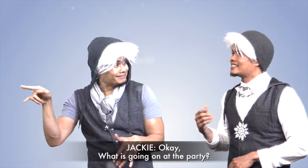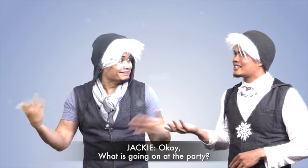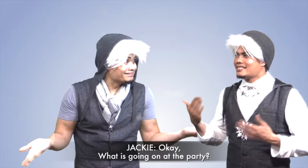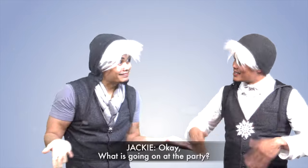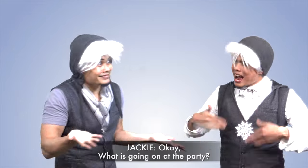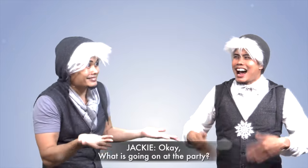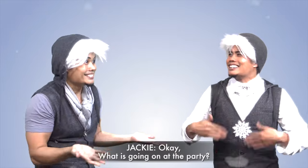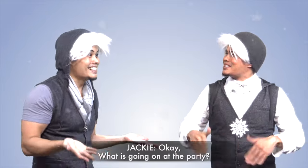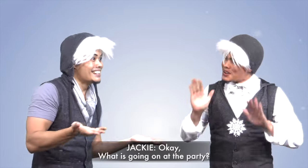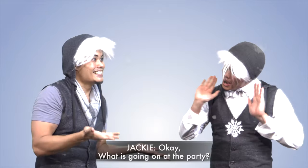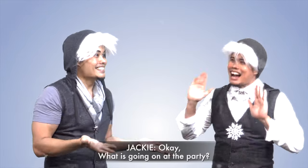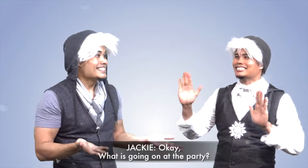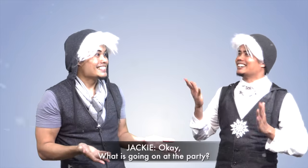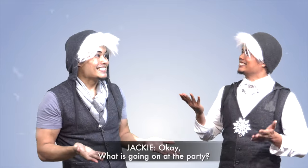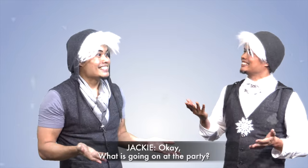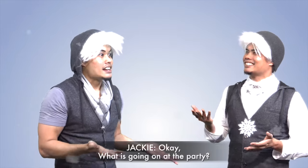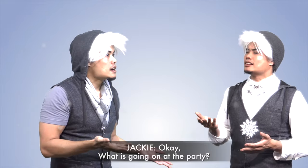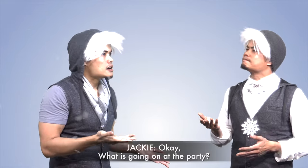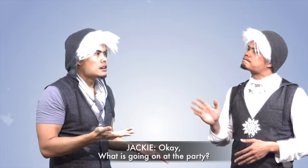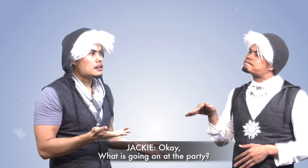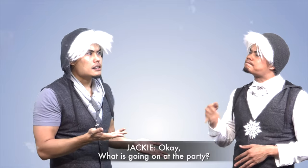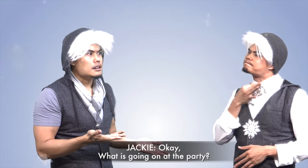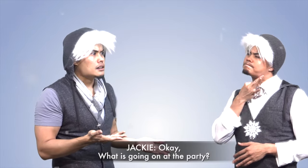Okay, what is going on at the party?